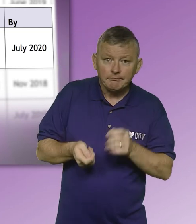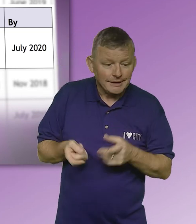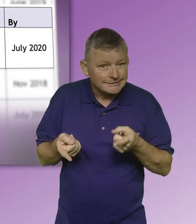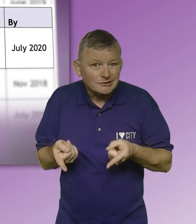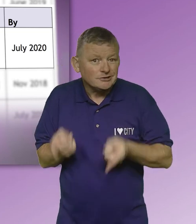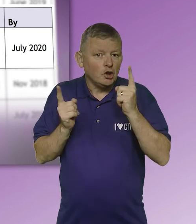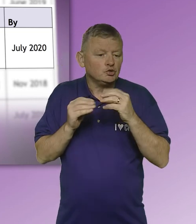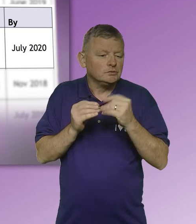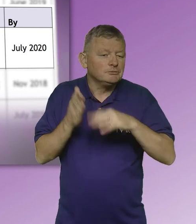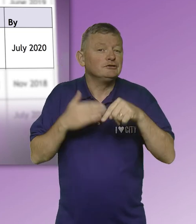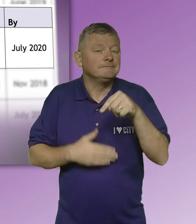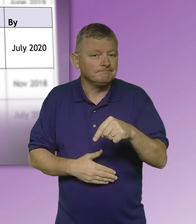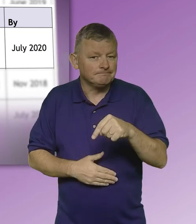Director Student Experience